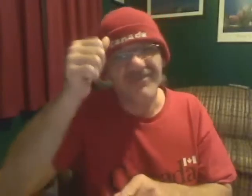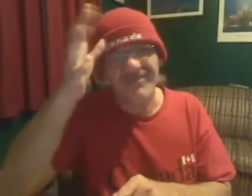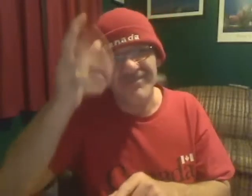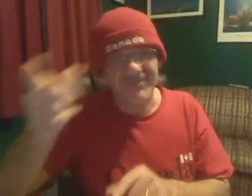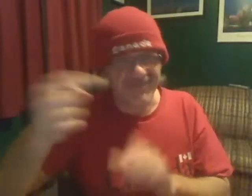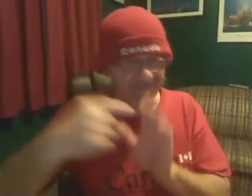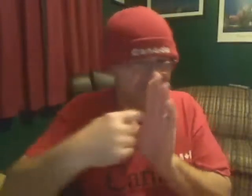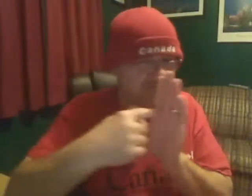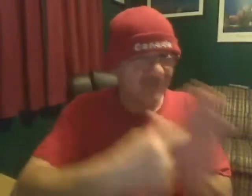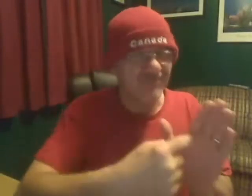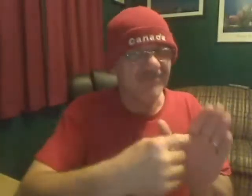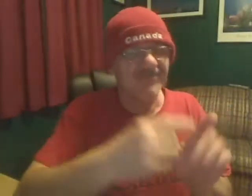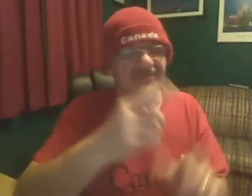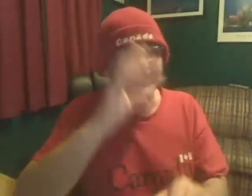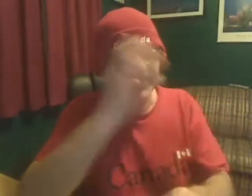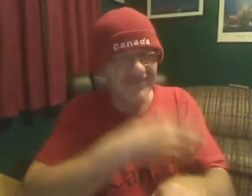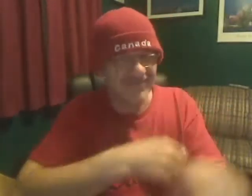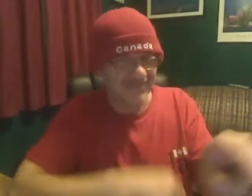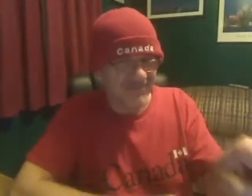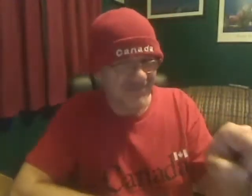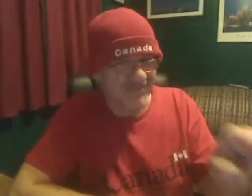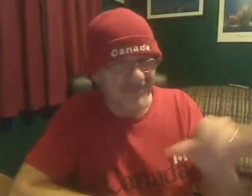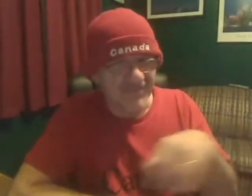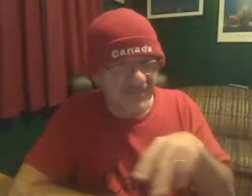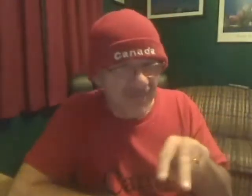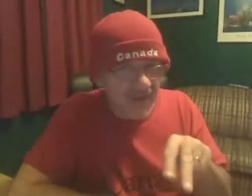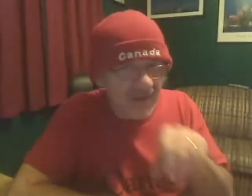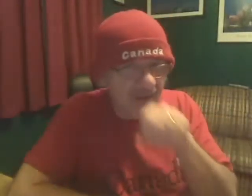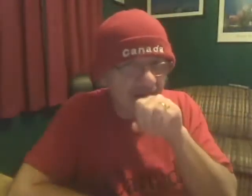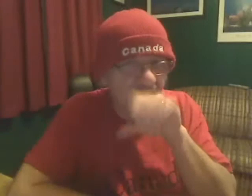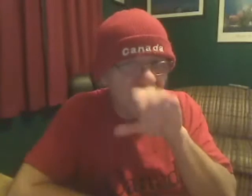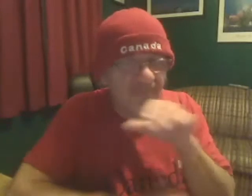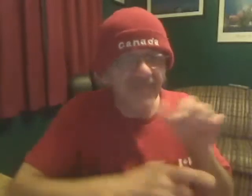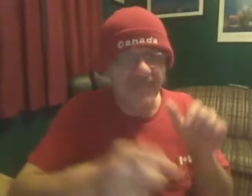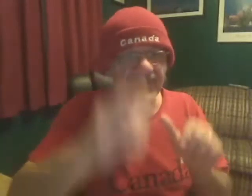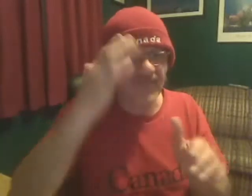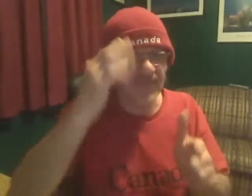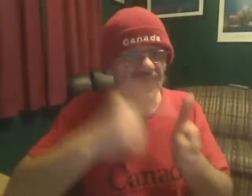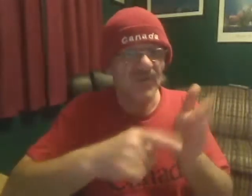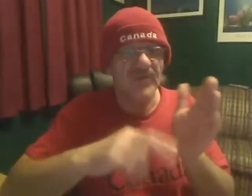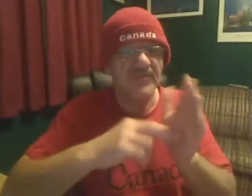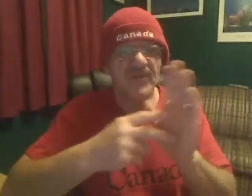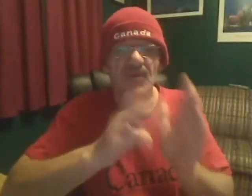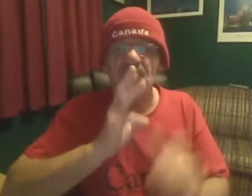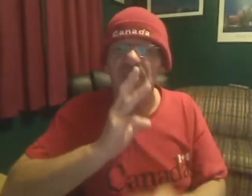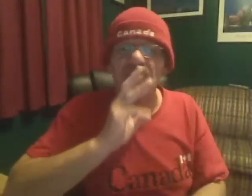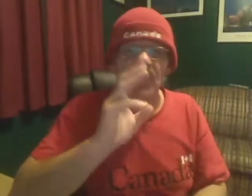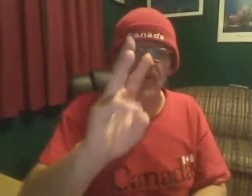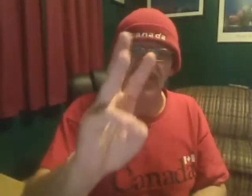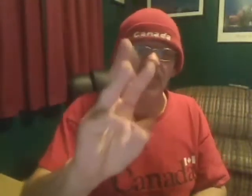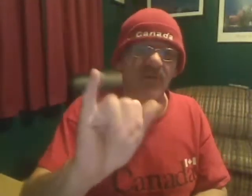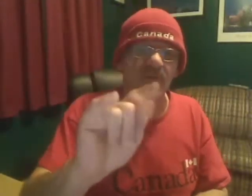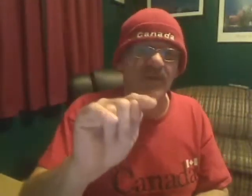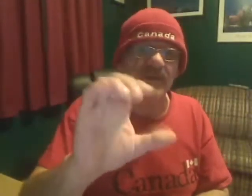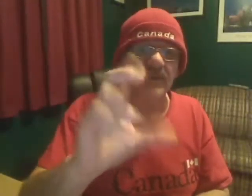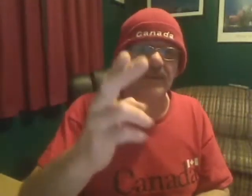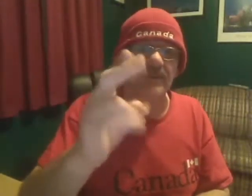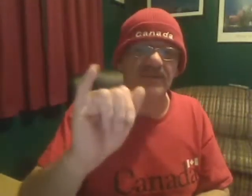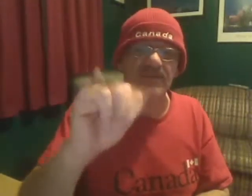There's a choice, a very clear choice, between giving presents to big corporations and helping the no-cost family. And